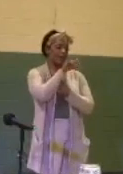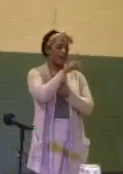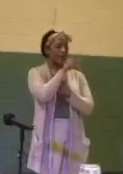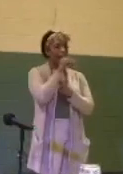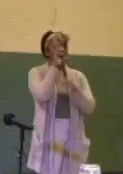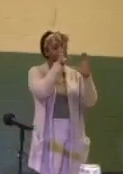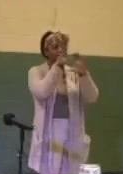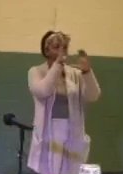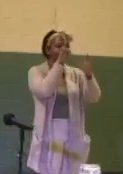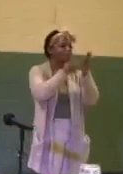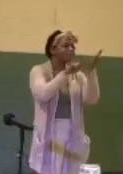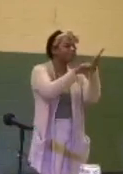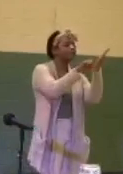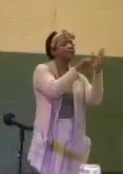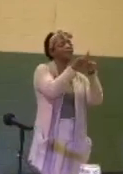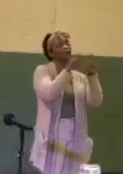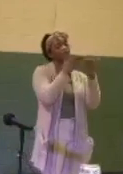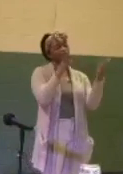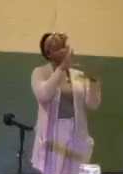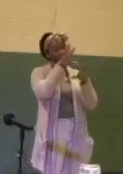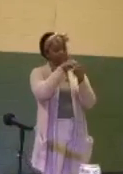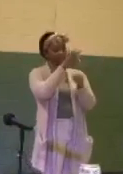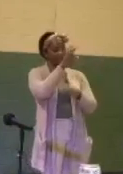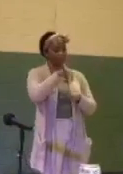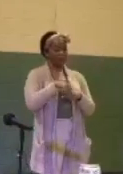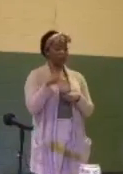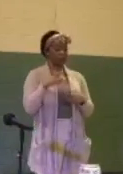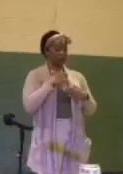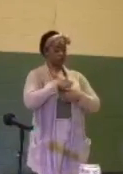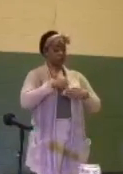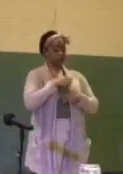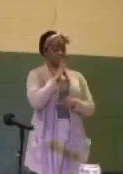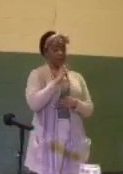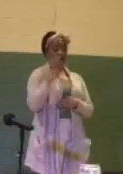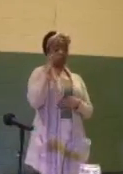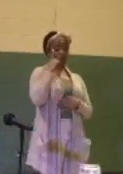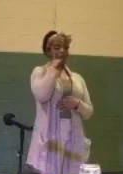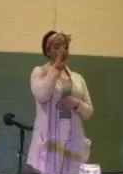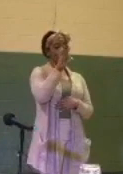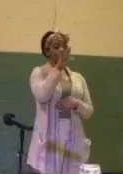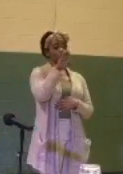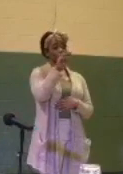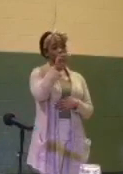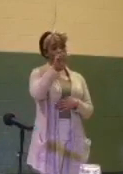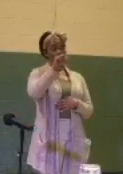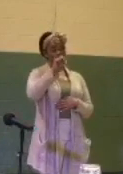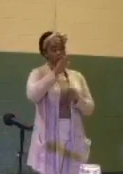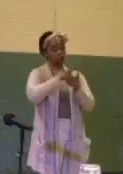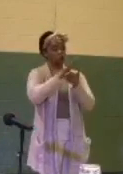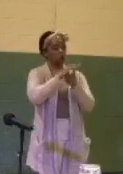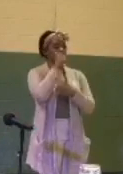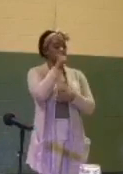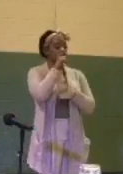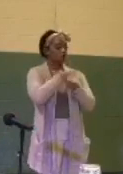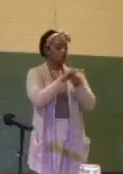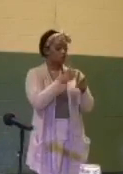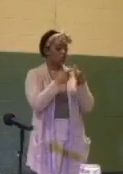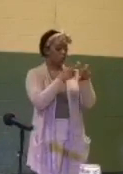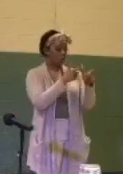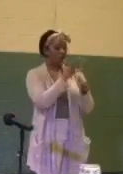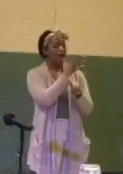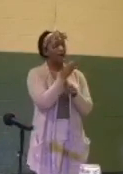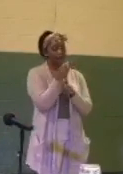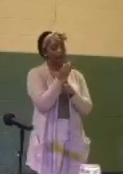Flint. She has enjoyed being a coach for the Freeman School's Girls on the Run and organizing